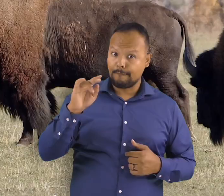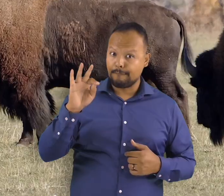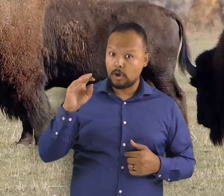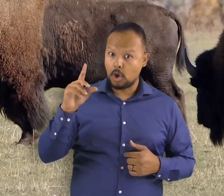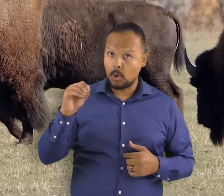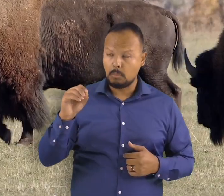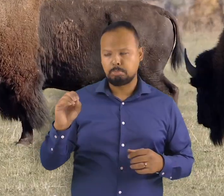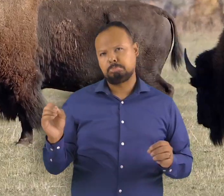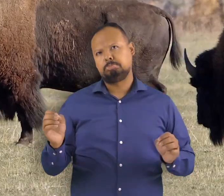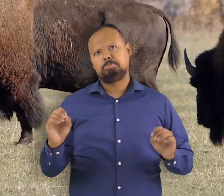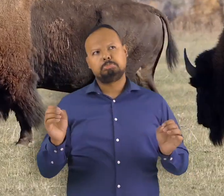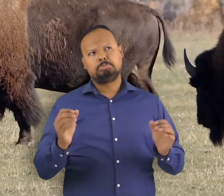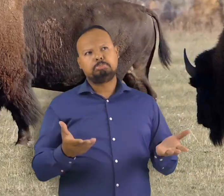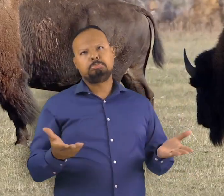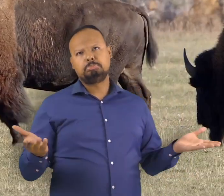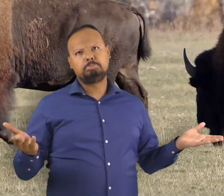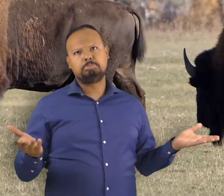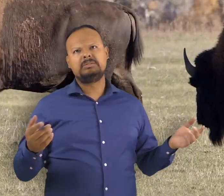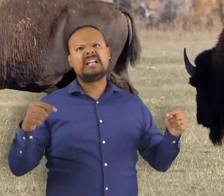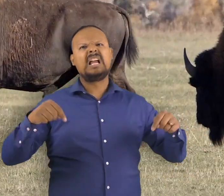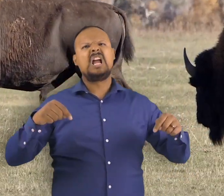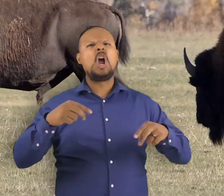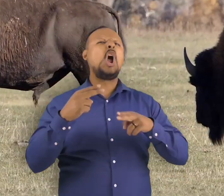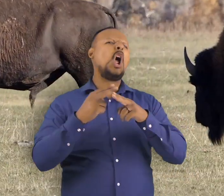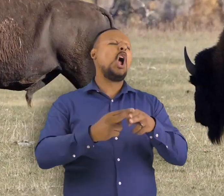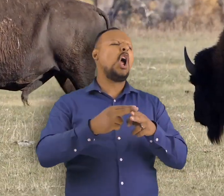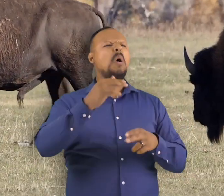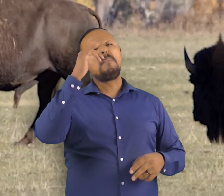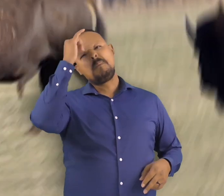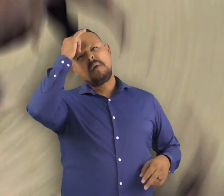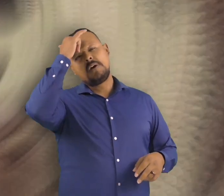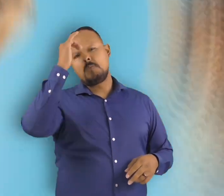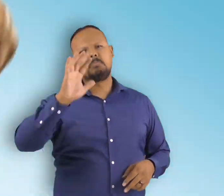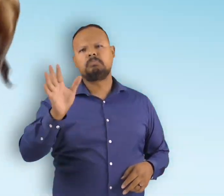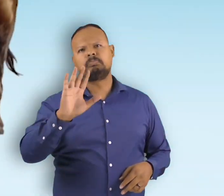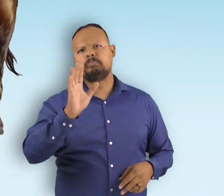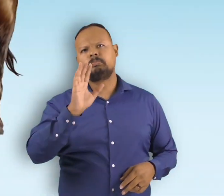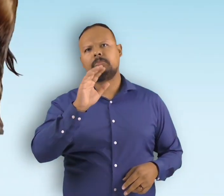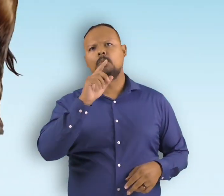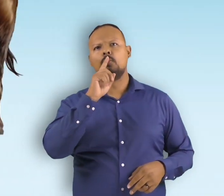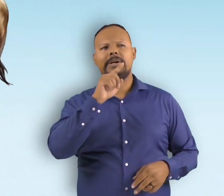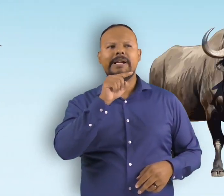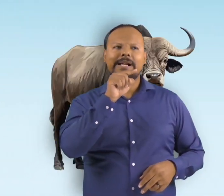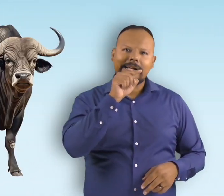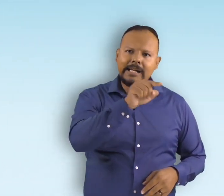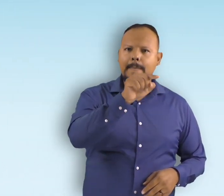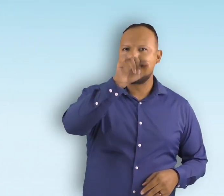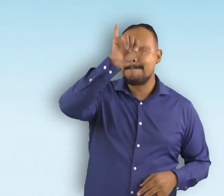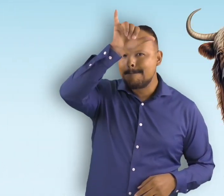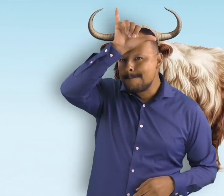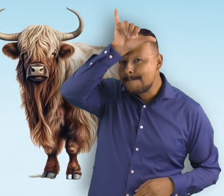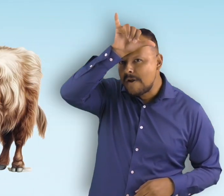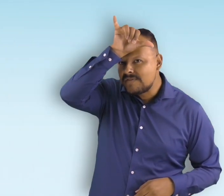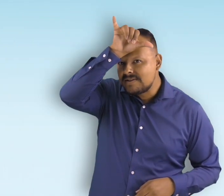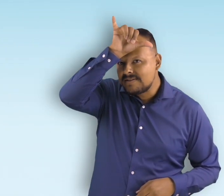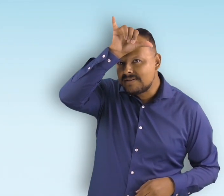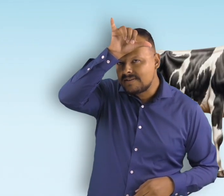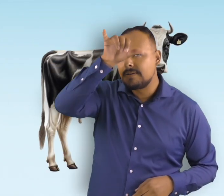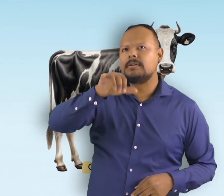call a buffalo is a different animal called a bison bison are similar to buffalo yak and